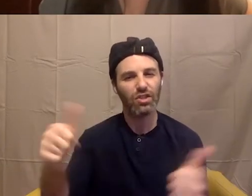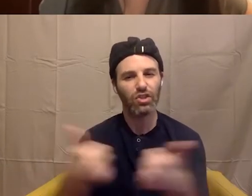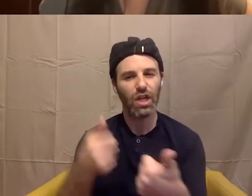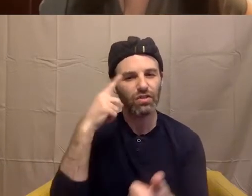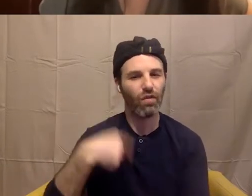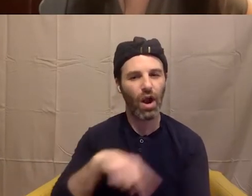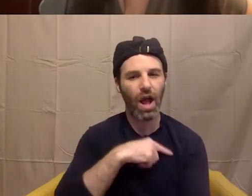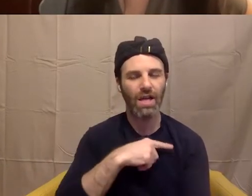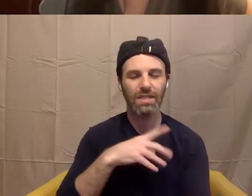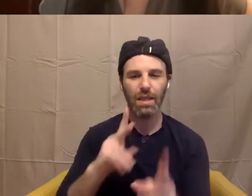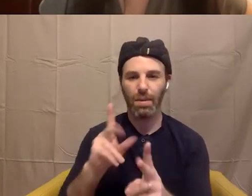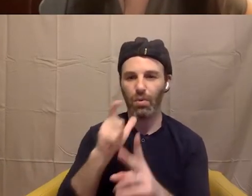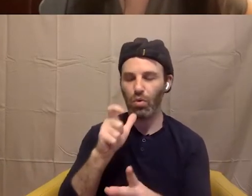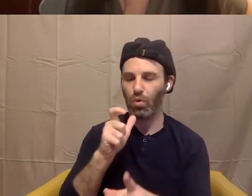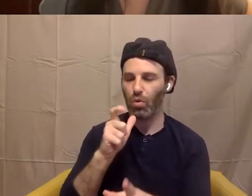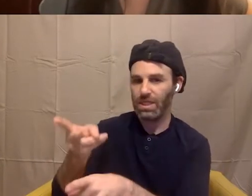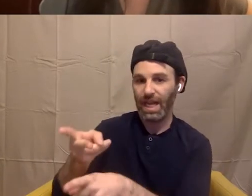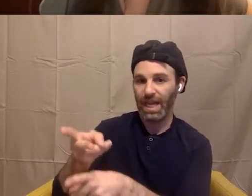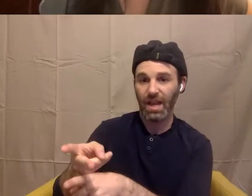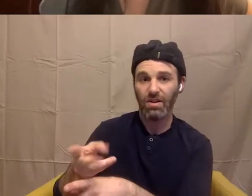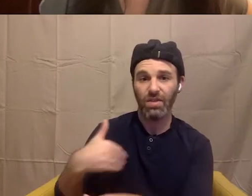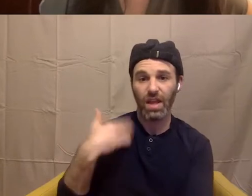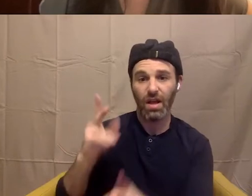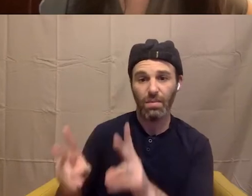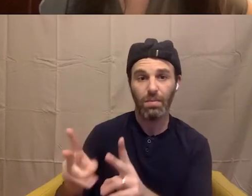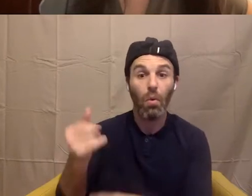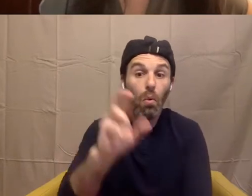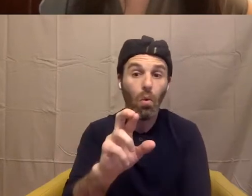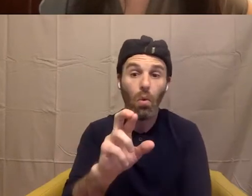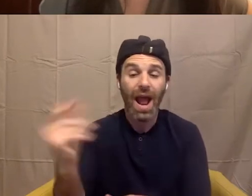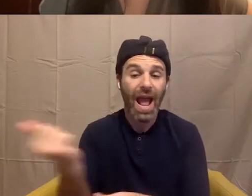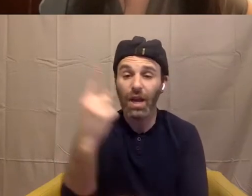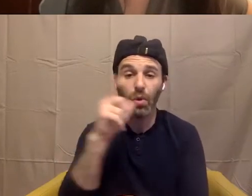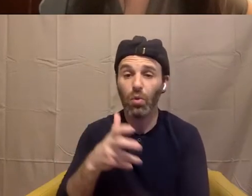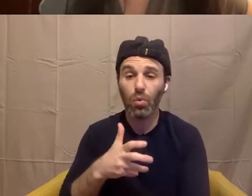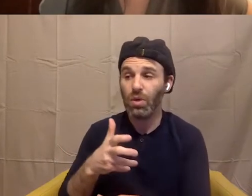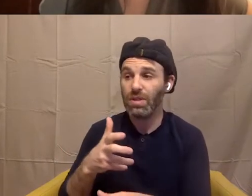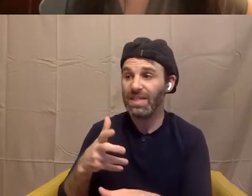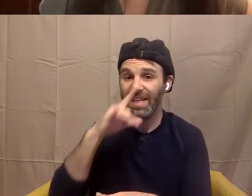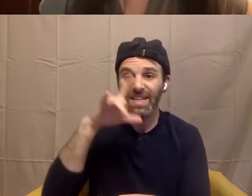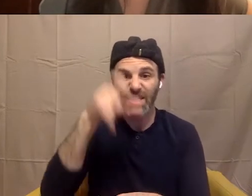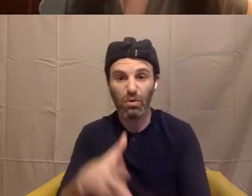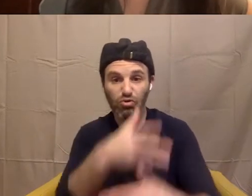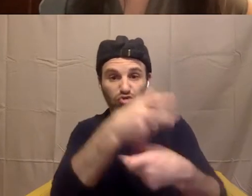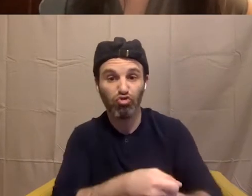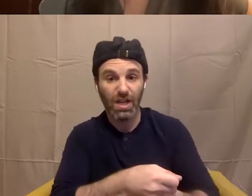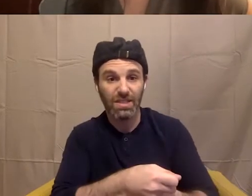parenting, or anyone who has an important, like a trusted role with a kid, is to be ready to be to have these moments where